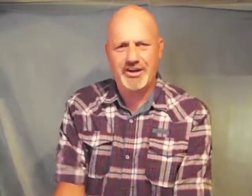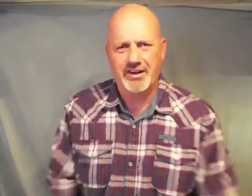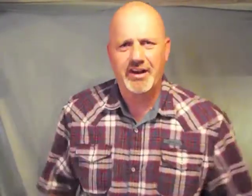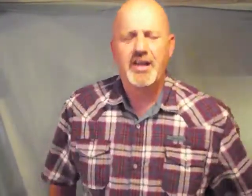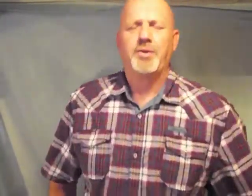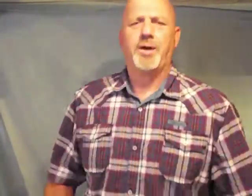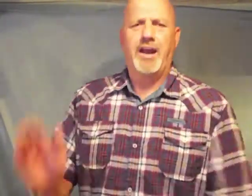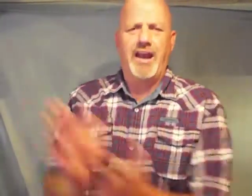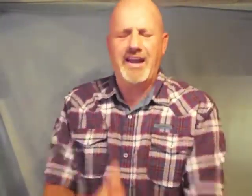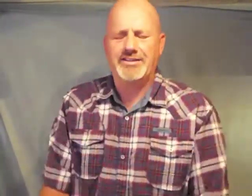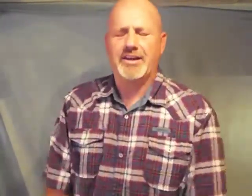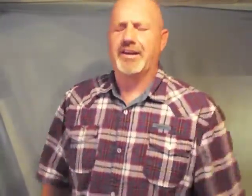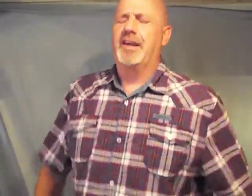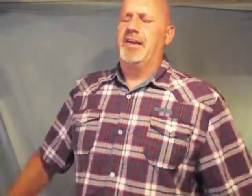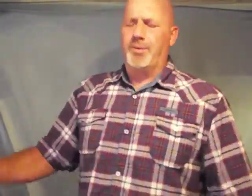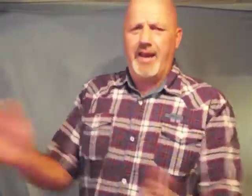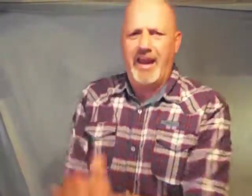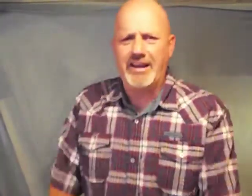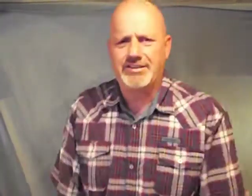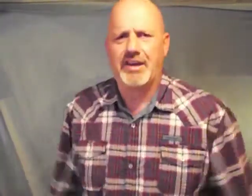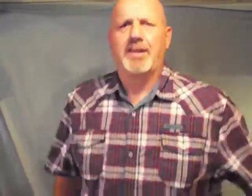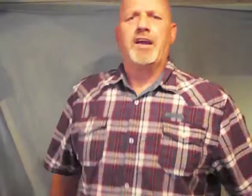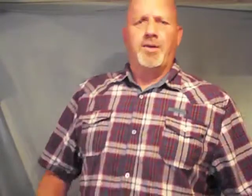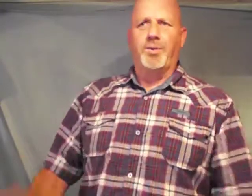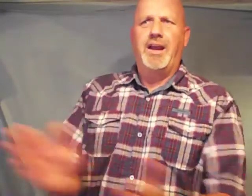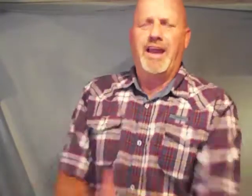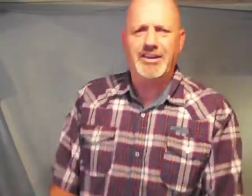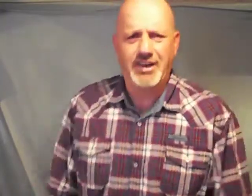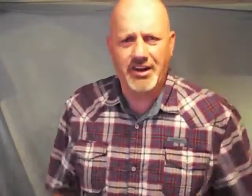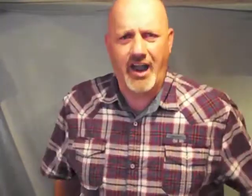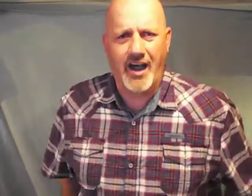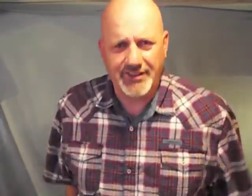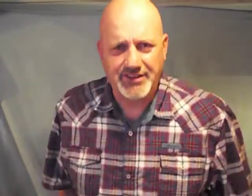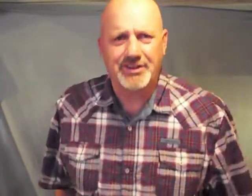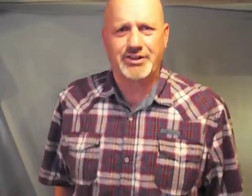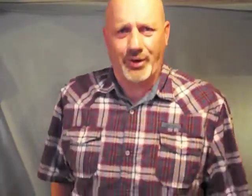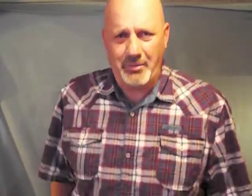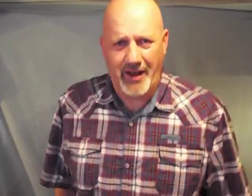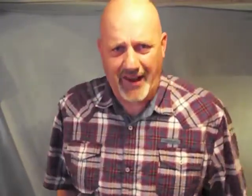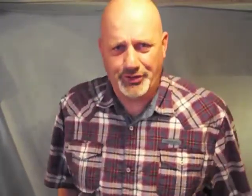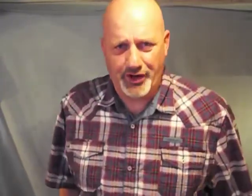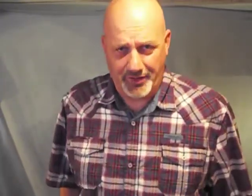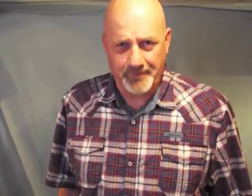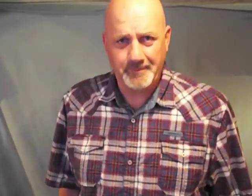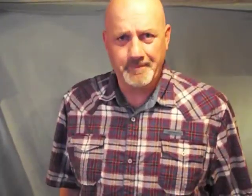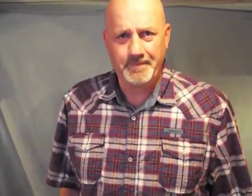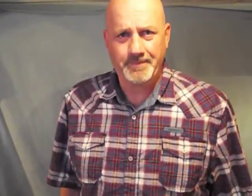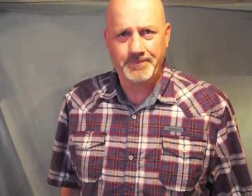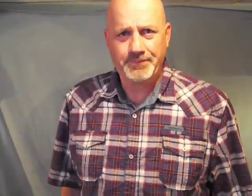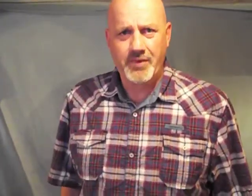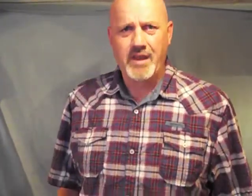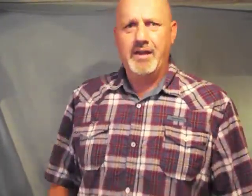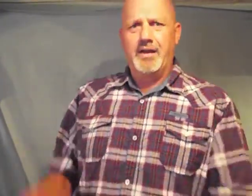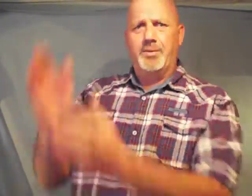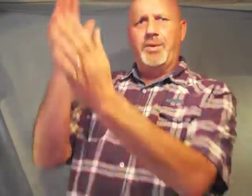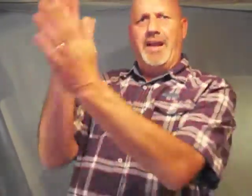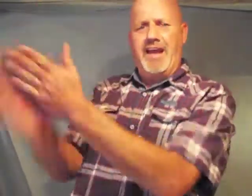religion religion causes discrimination religion